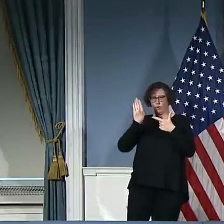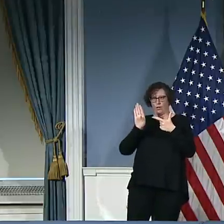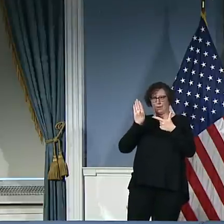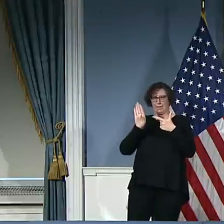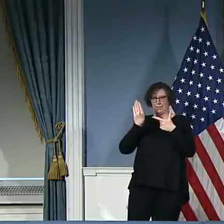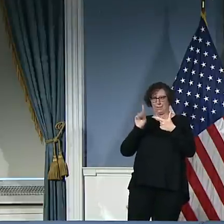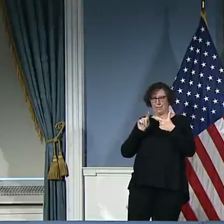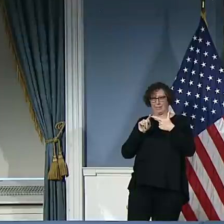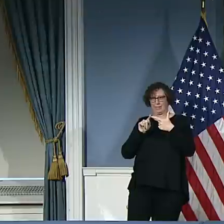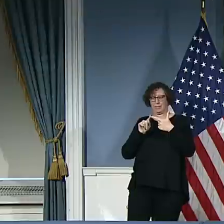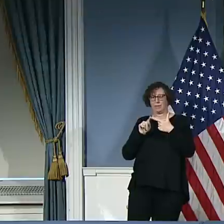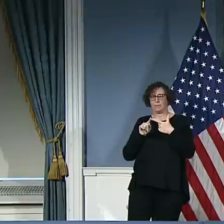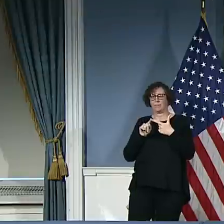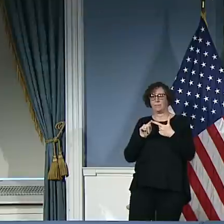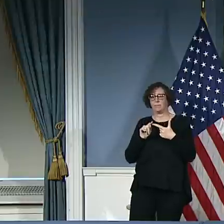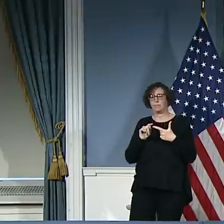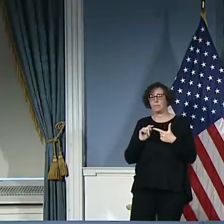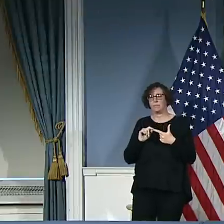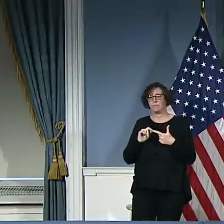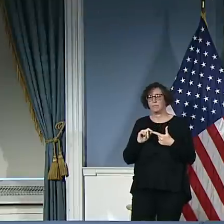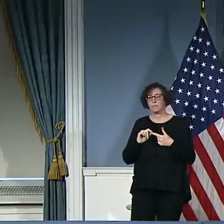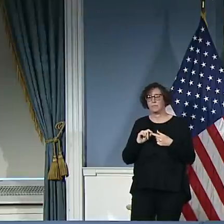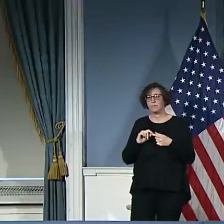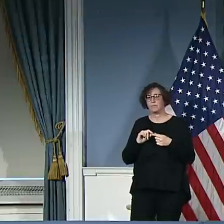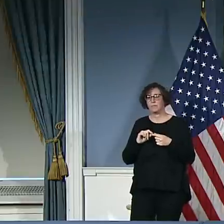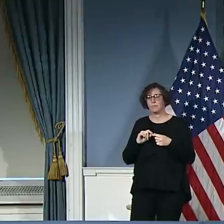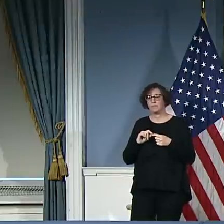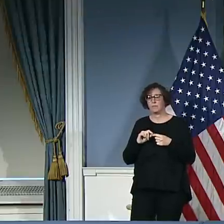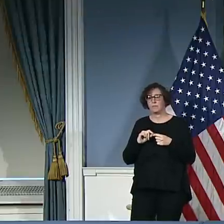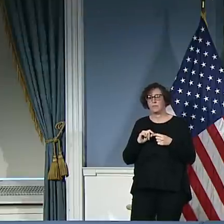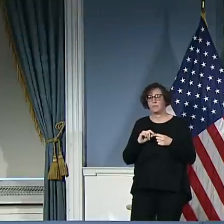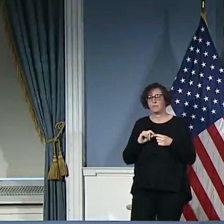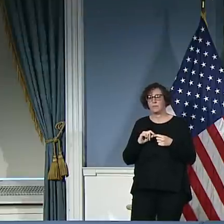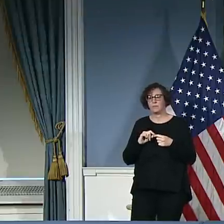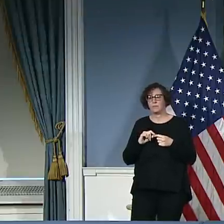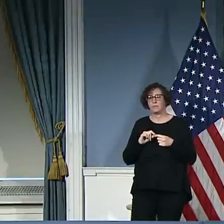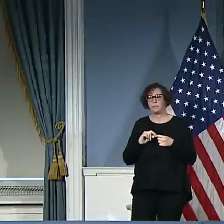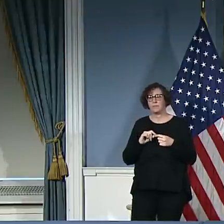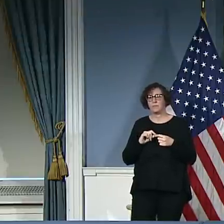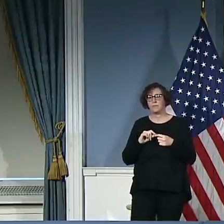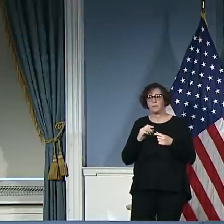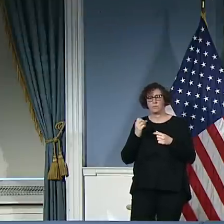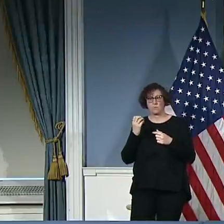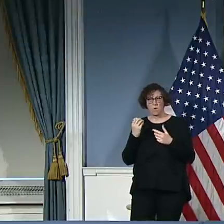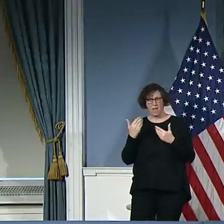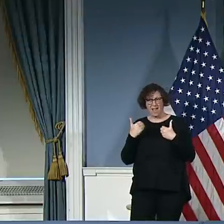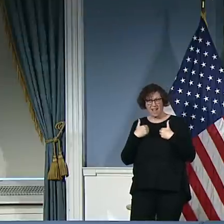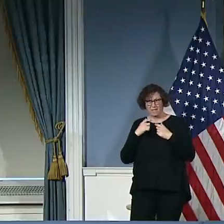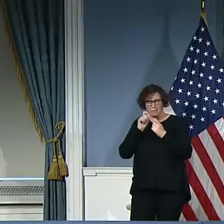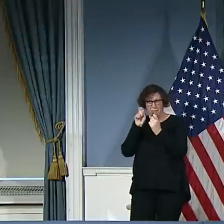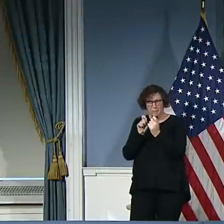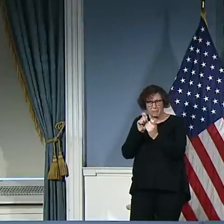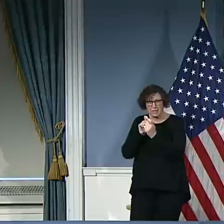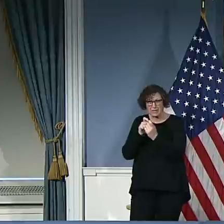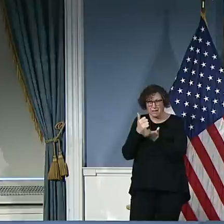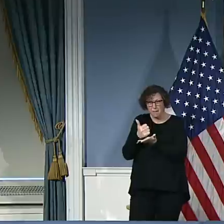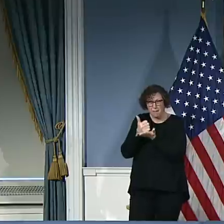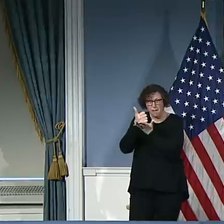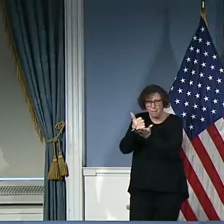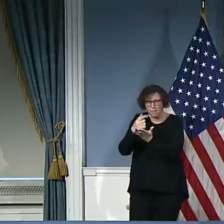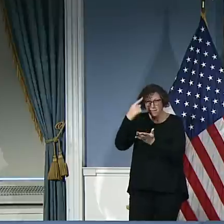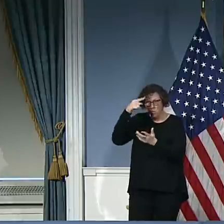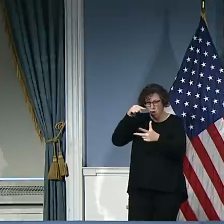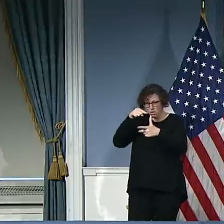Is there any sort of specific help being done for those areas? I think the Brooklyn Borough president today